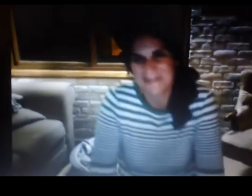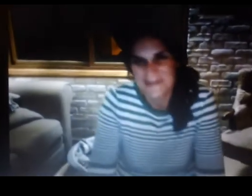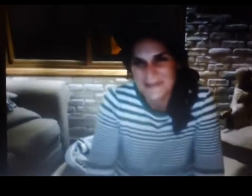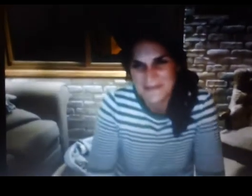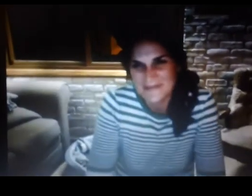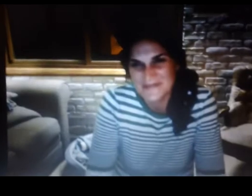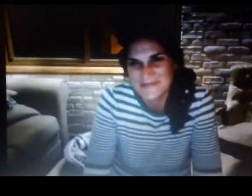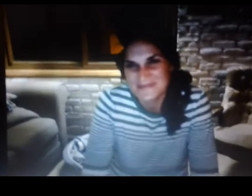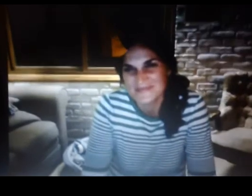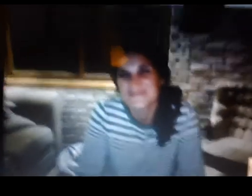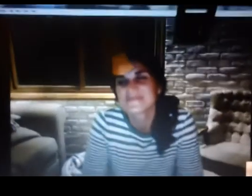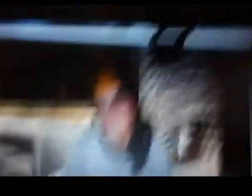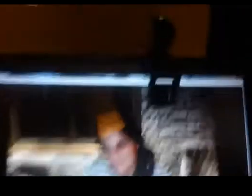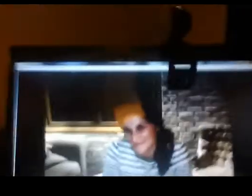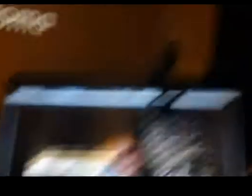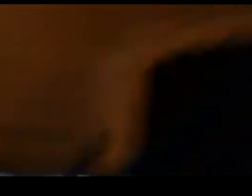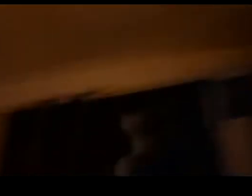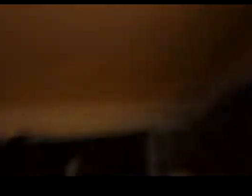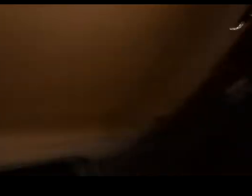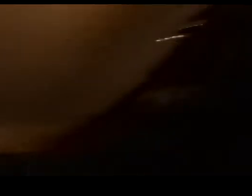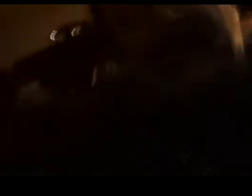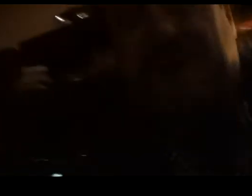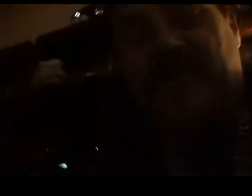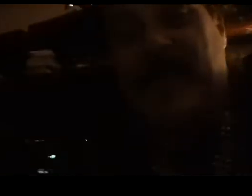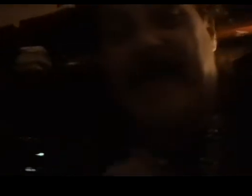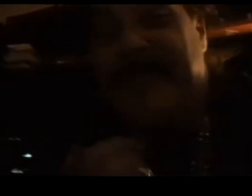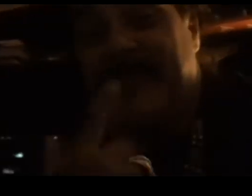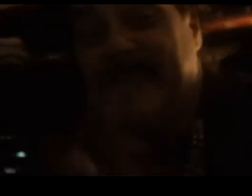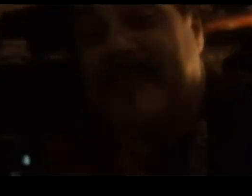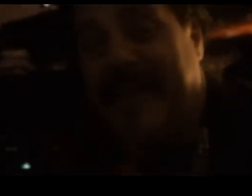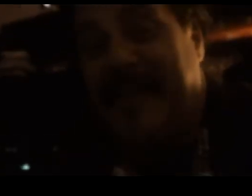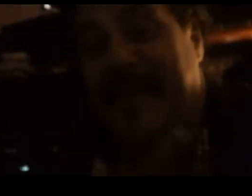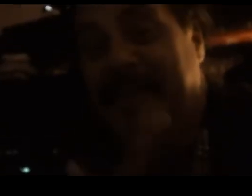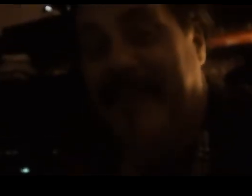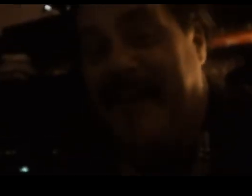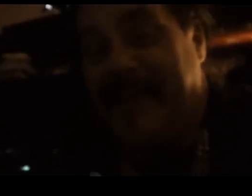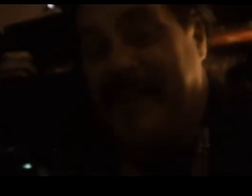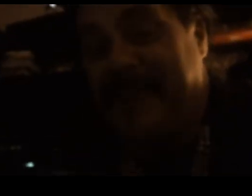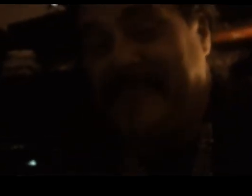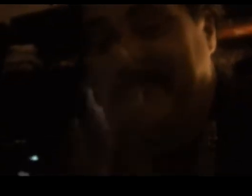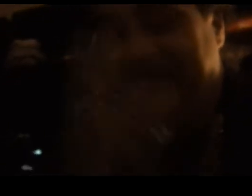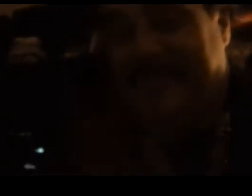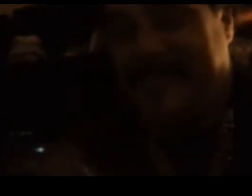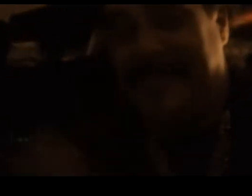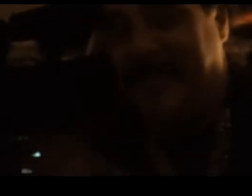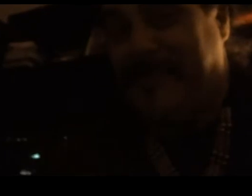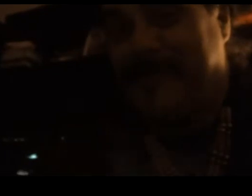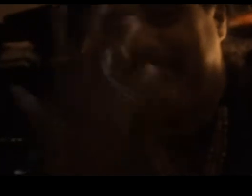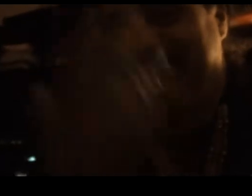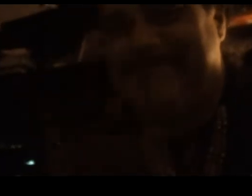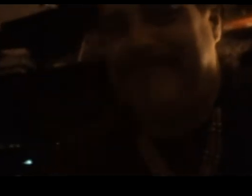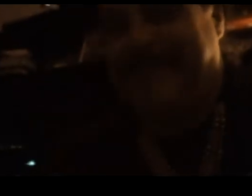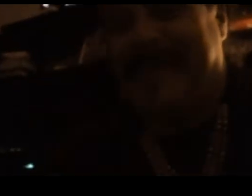nice so now each of you have to do that every night now do the the whole thing